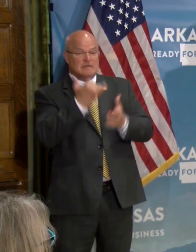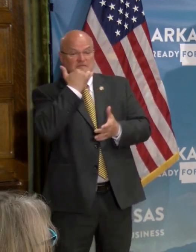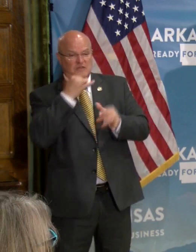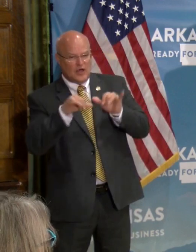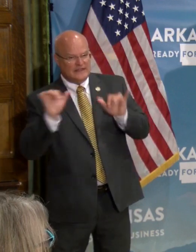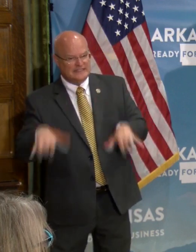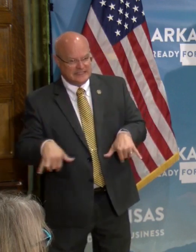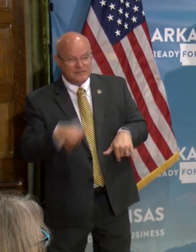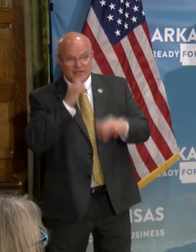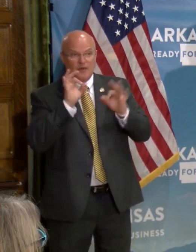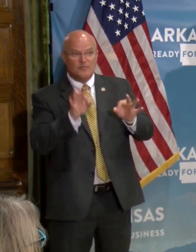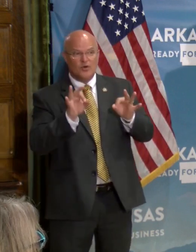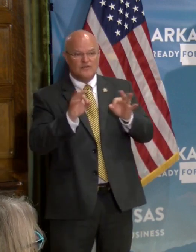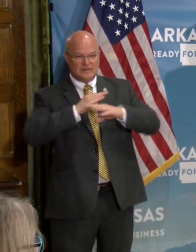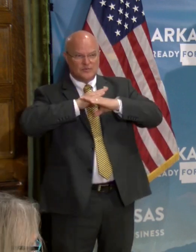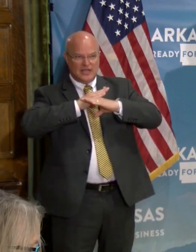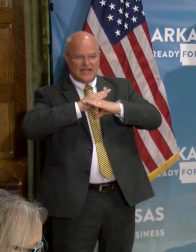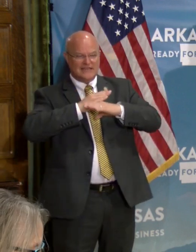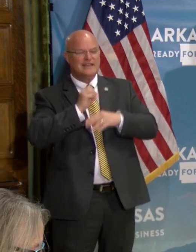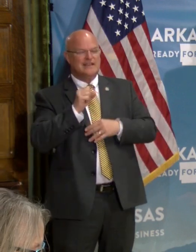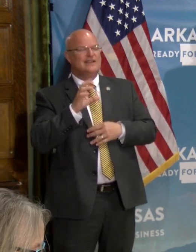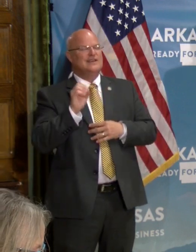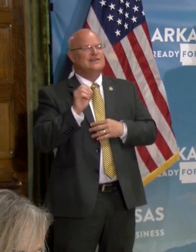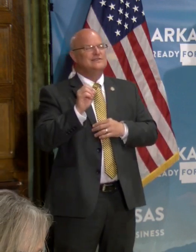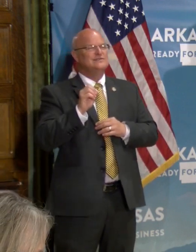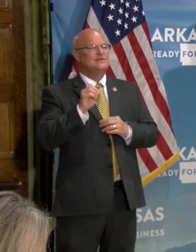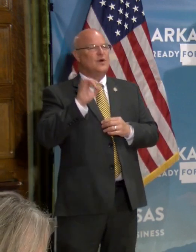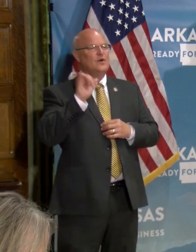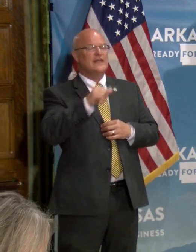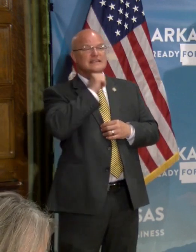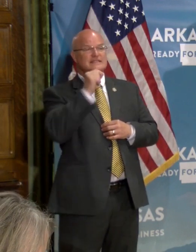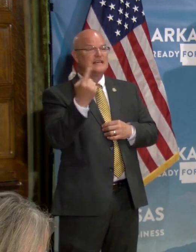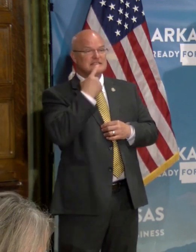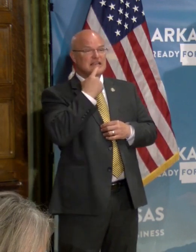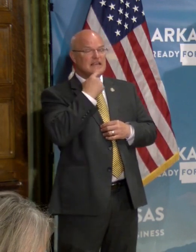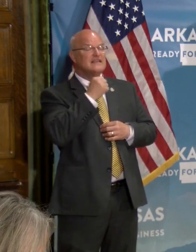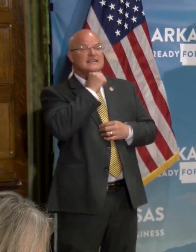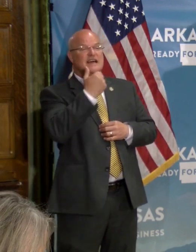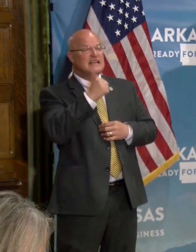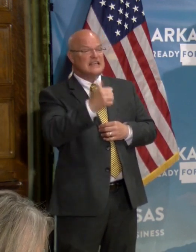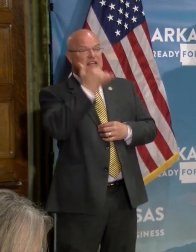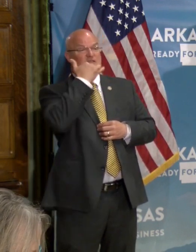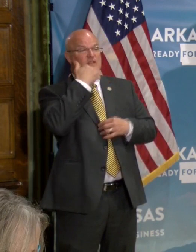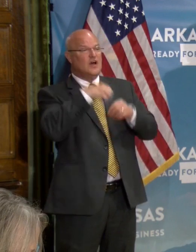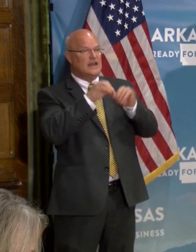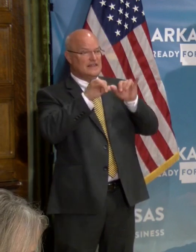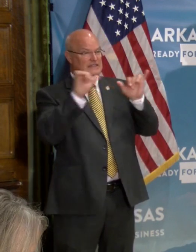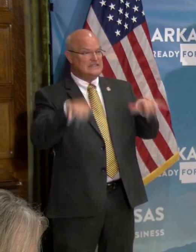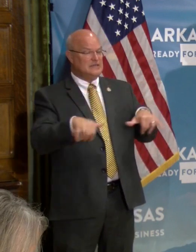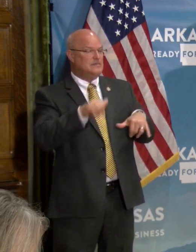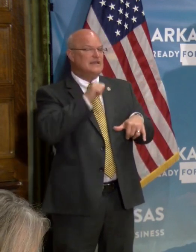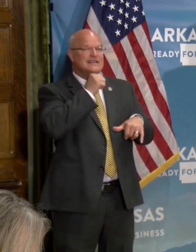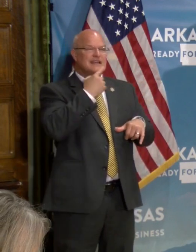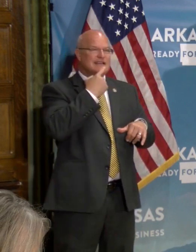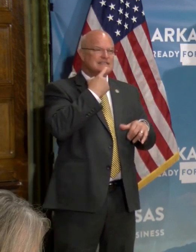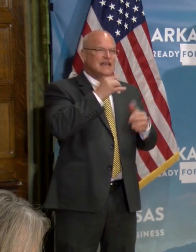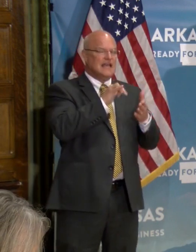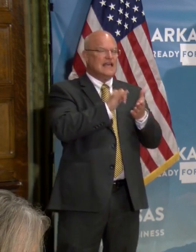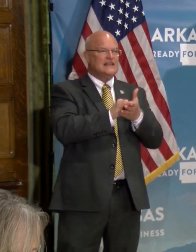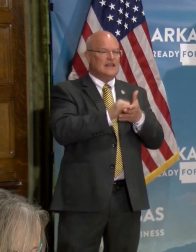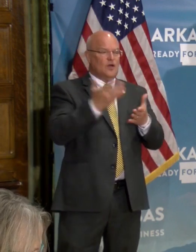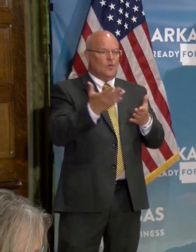in the system. It's not perfectly protected. And so, that's not saying there's not any flaw in the system and it's not saying, uh,